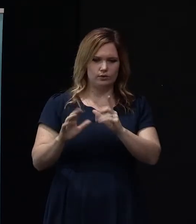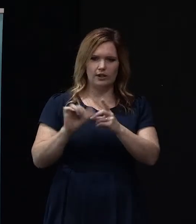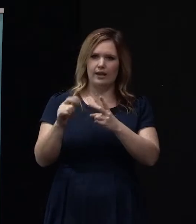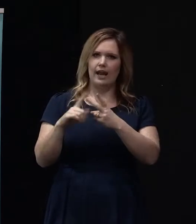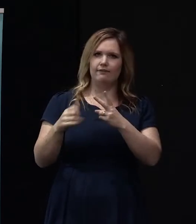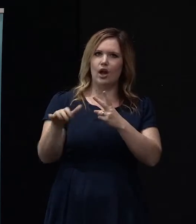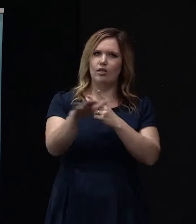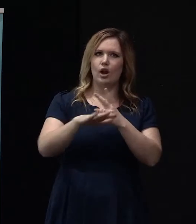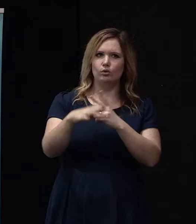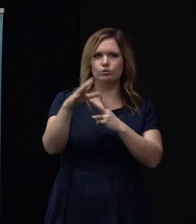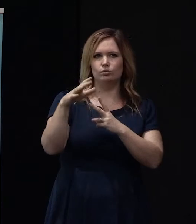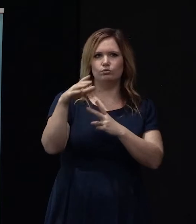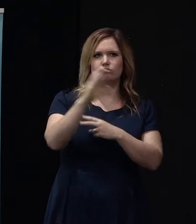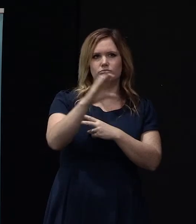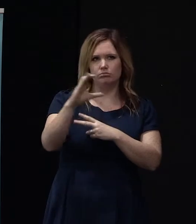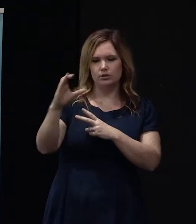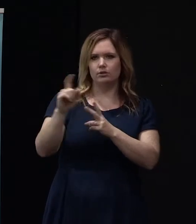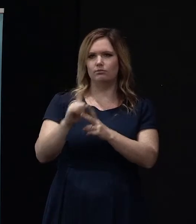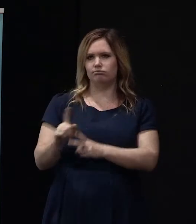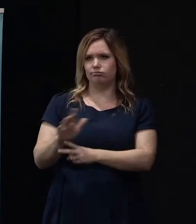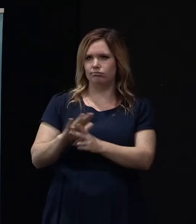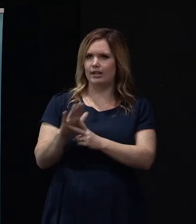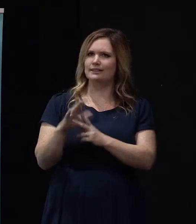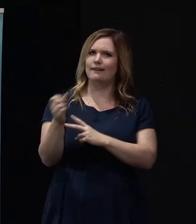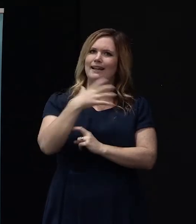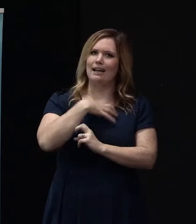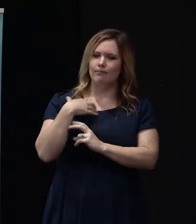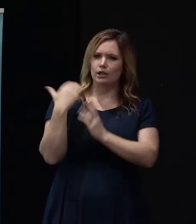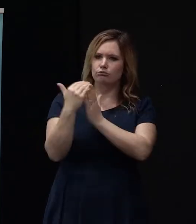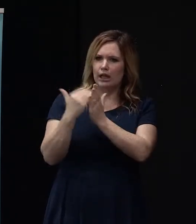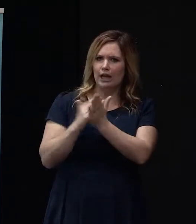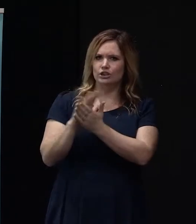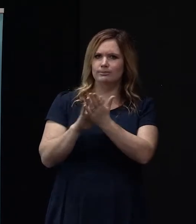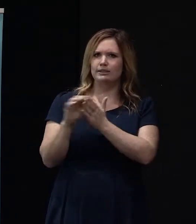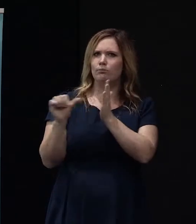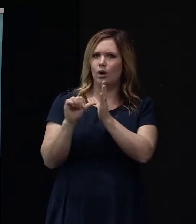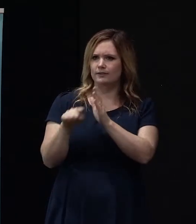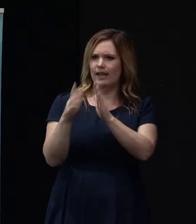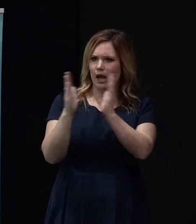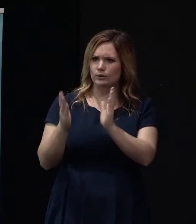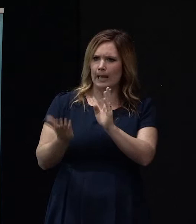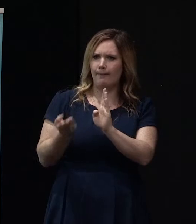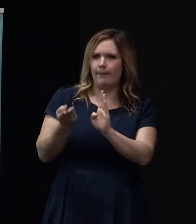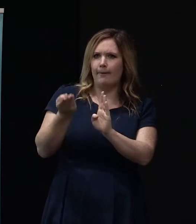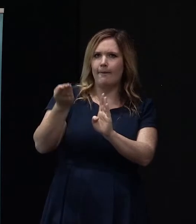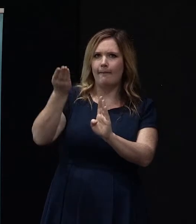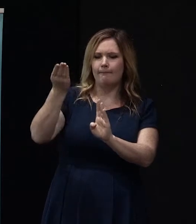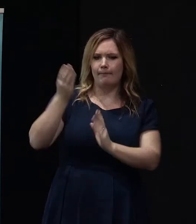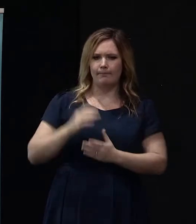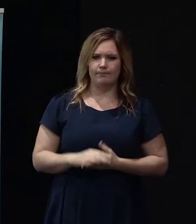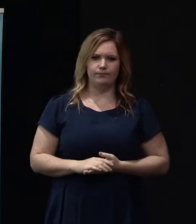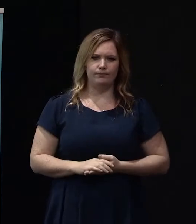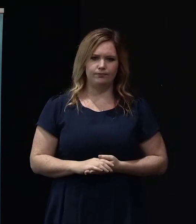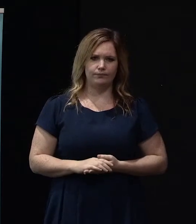the local bodies coming in. And you've got all these government regulations that are pushing the price of a house up. We